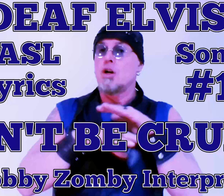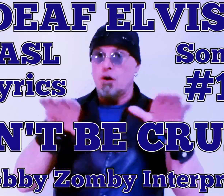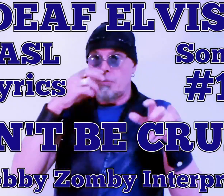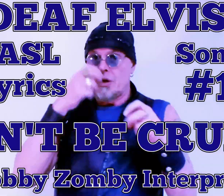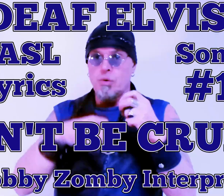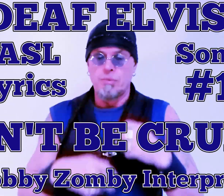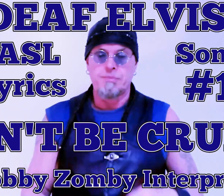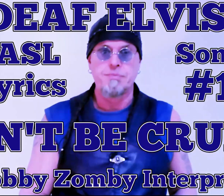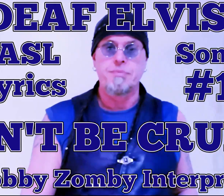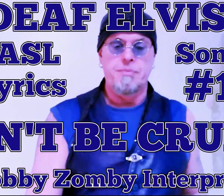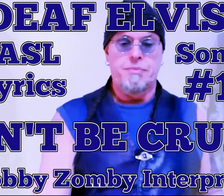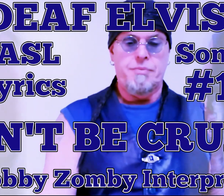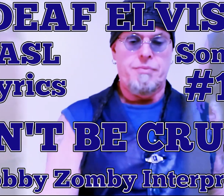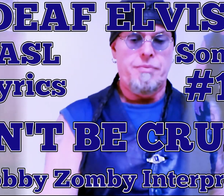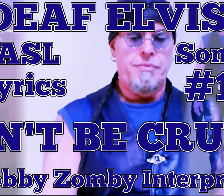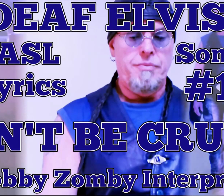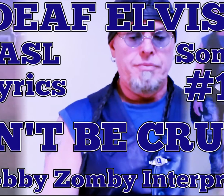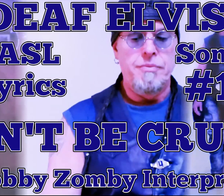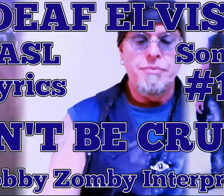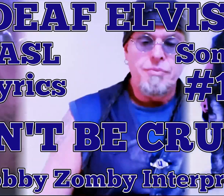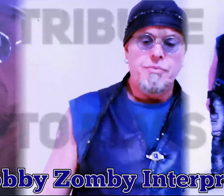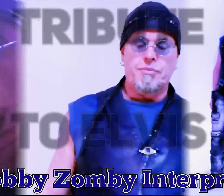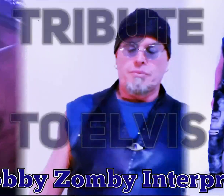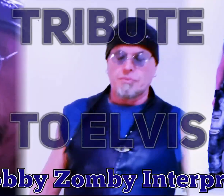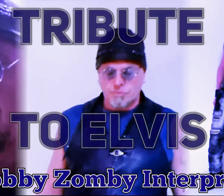All right, let's do this. Song one, Don't Be Cruel.